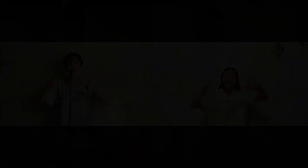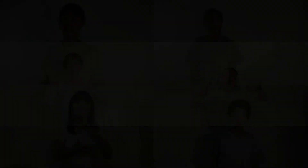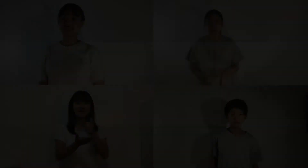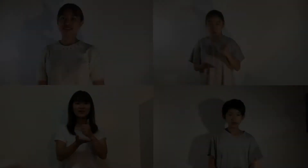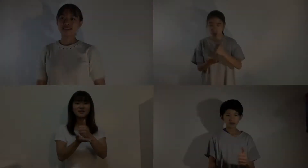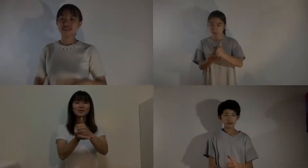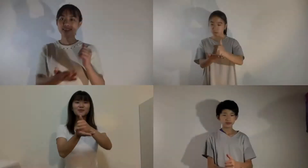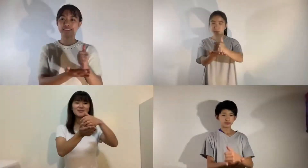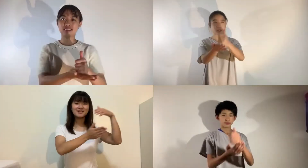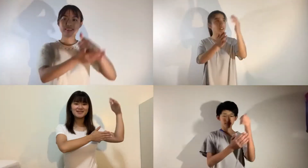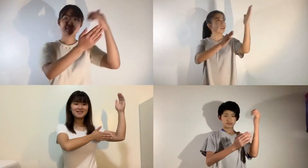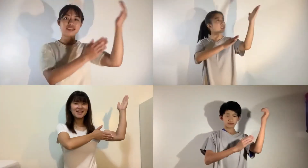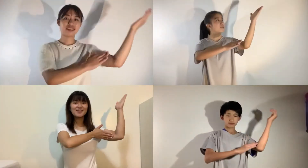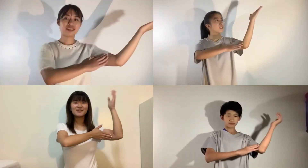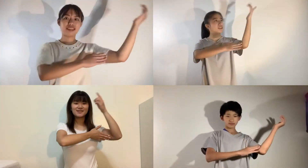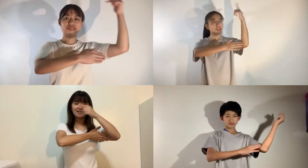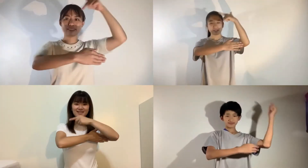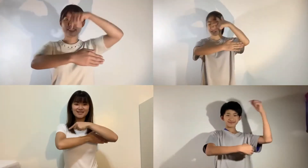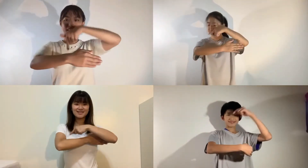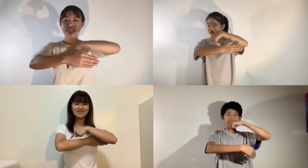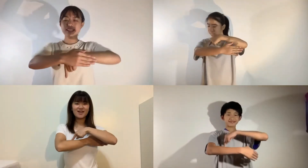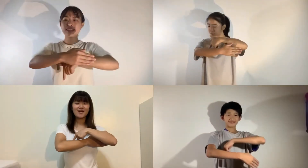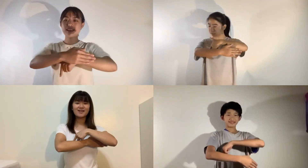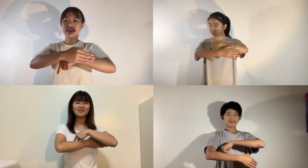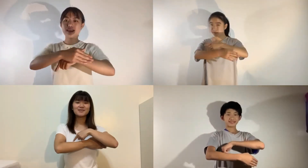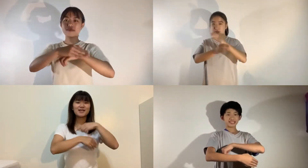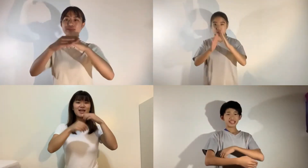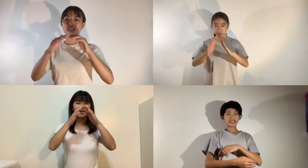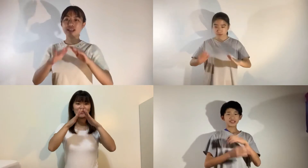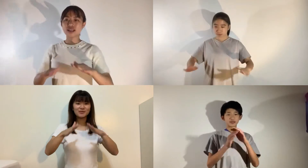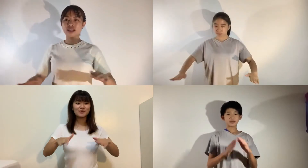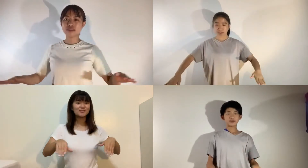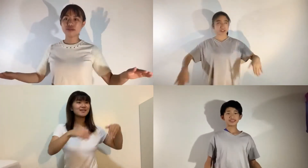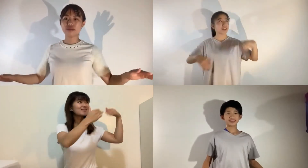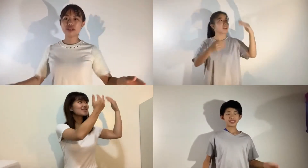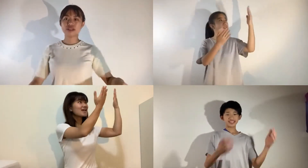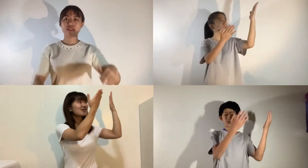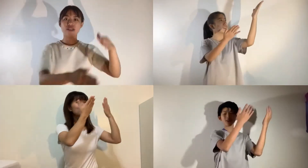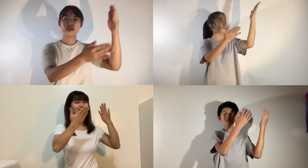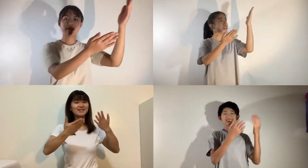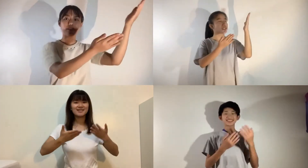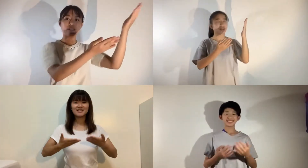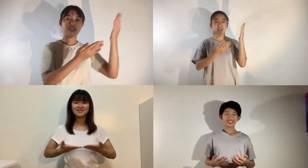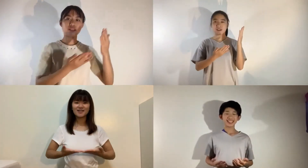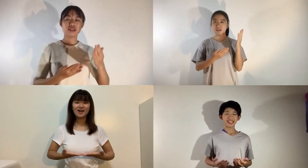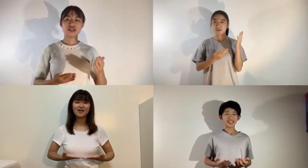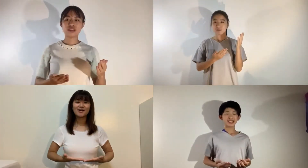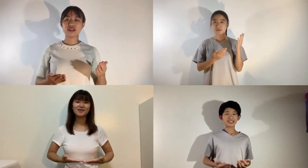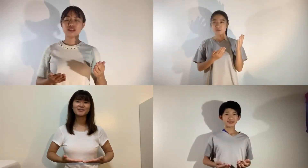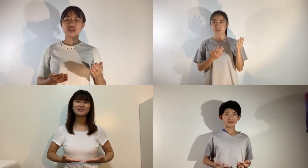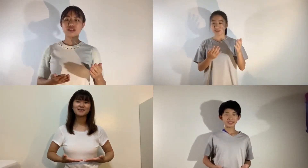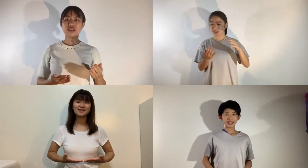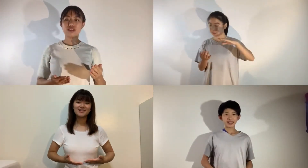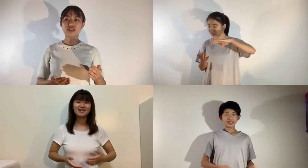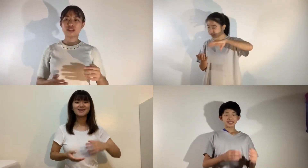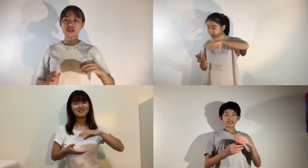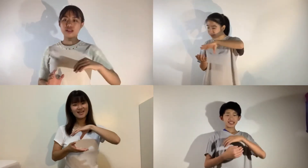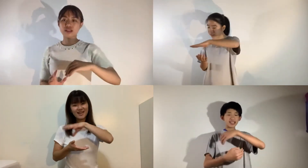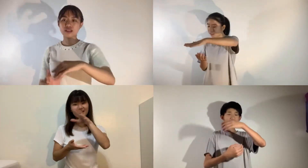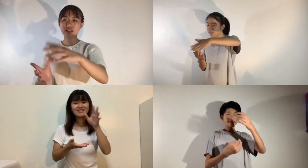You will be safe in His arms You will be safe in His arms Cause the hands